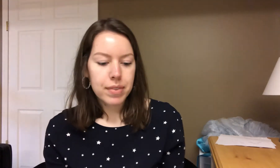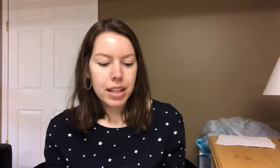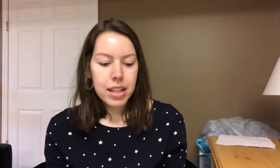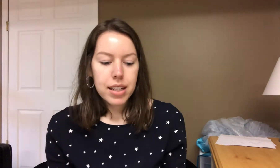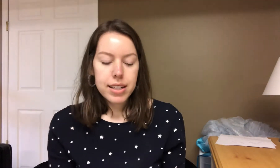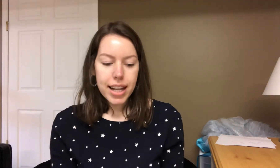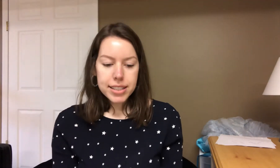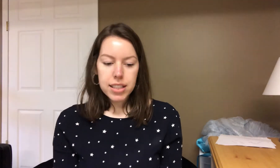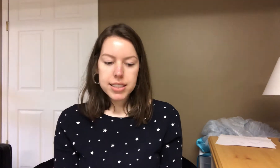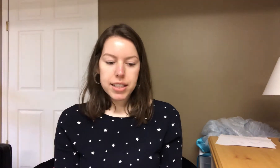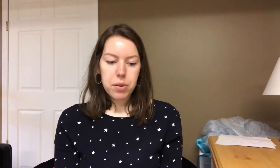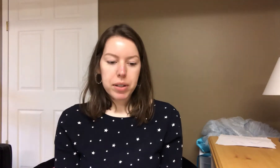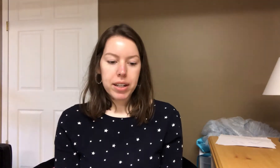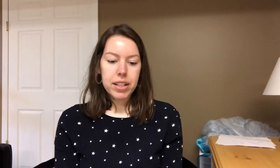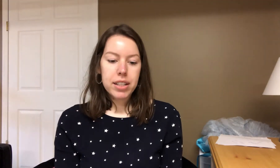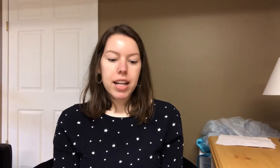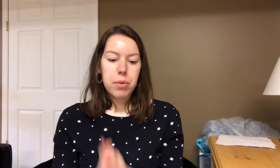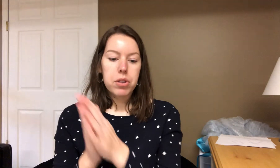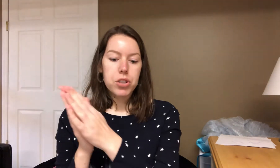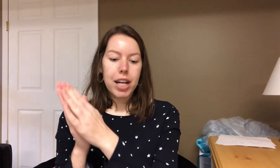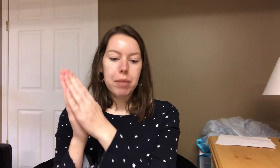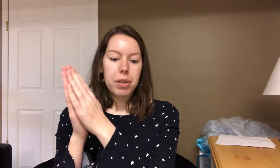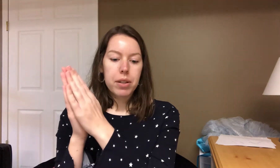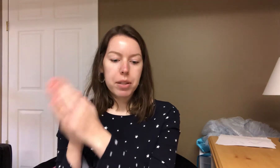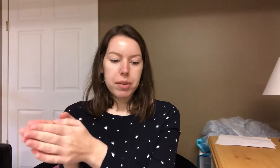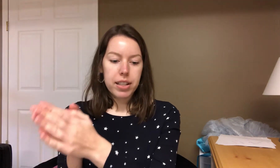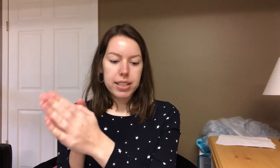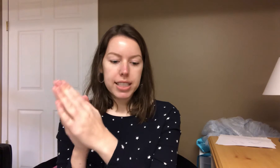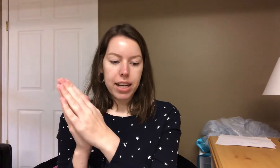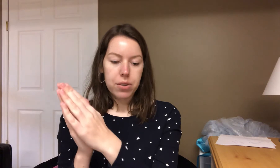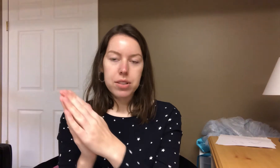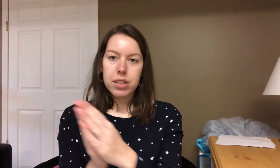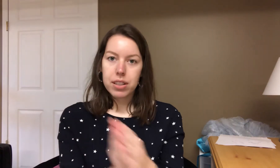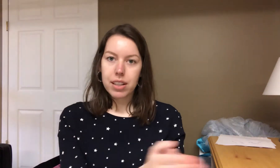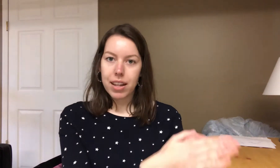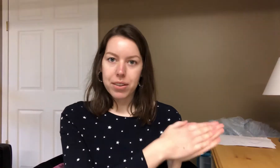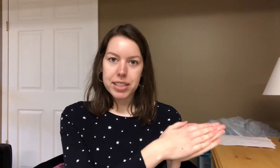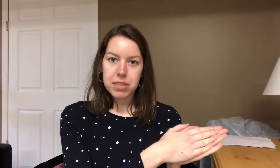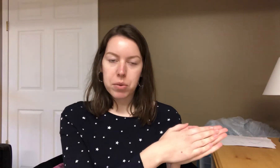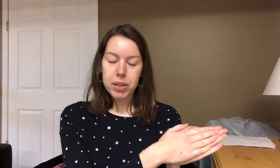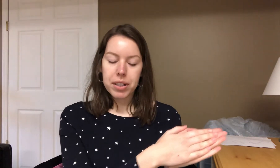Next I'll say a word and we'll chop the beginning sound and that of the word.